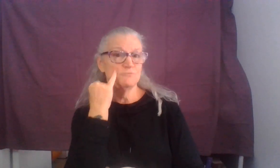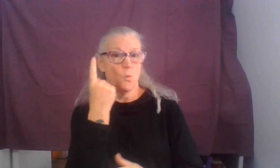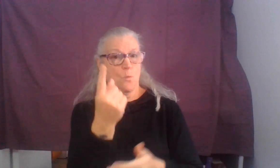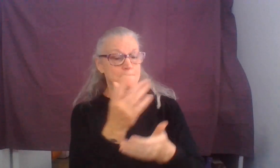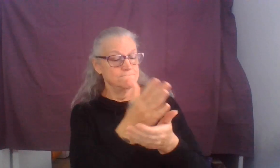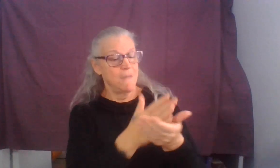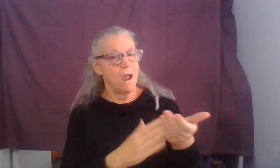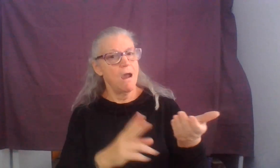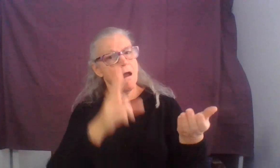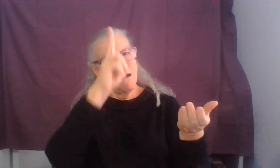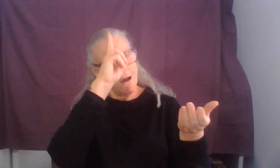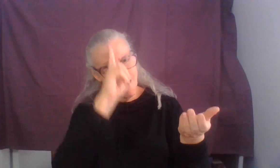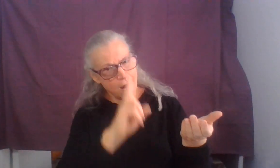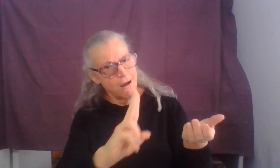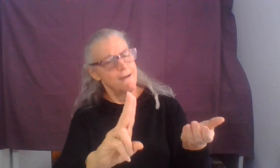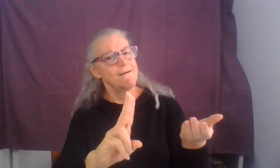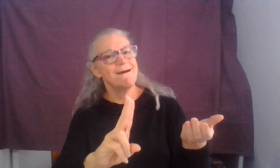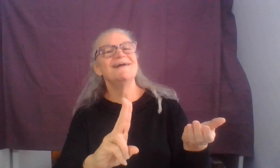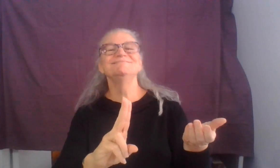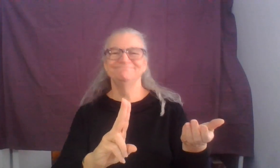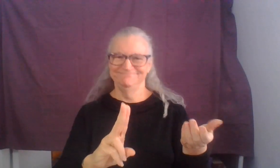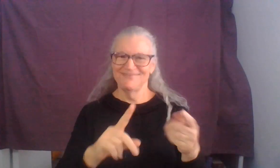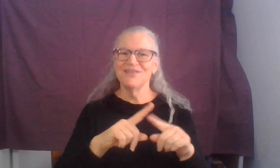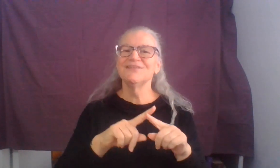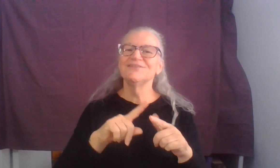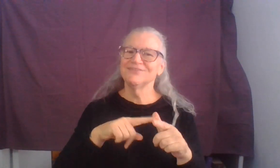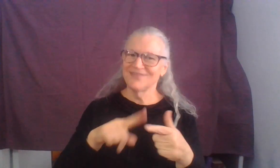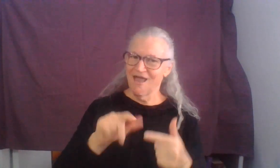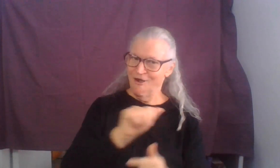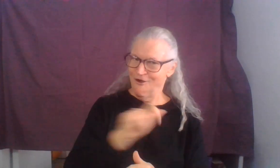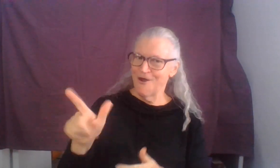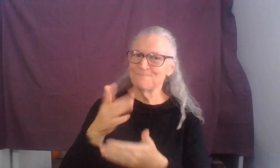is honored, all the parts share its joy.